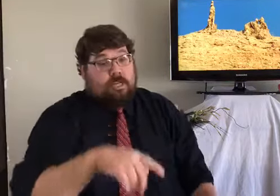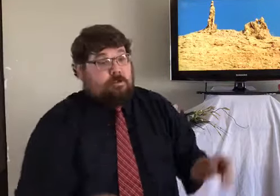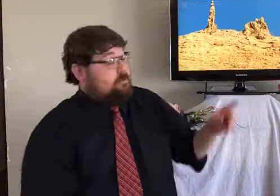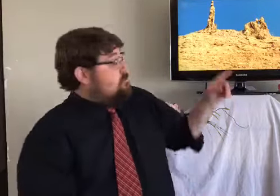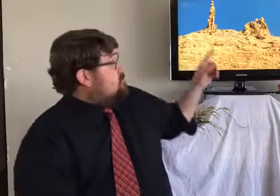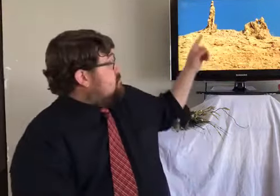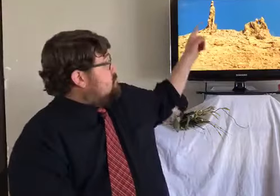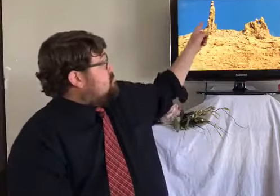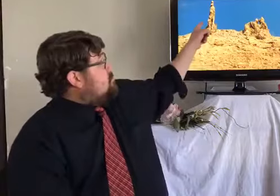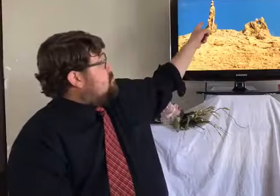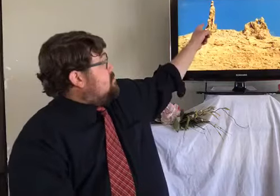Here we go.